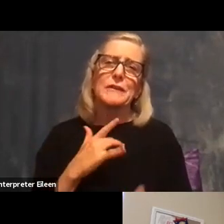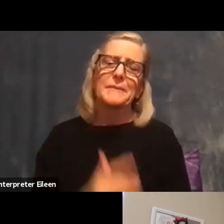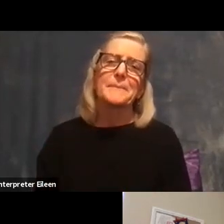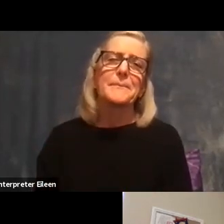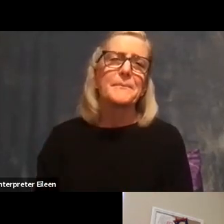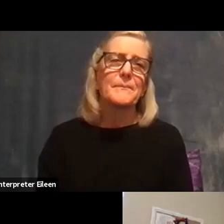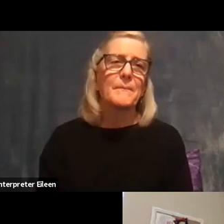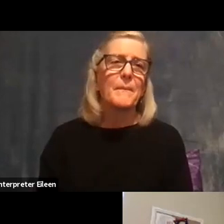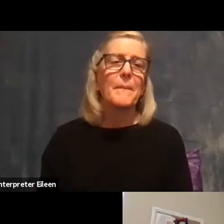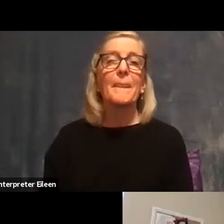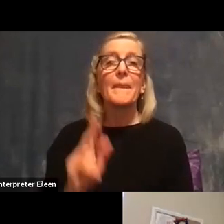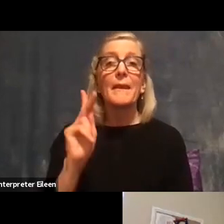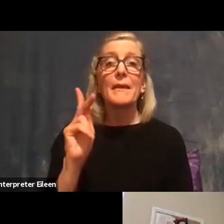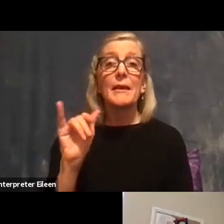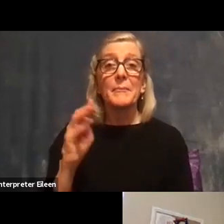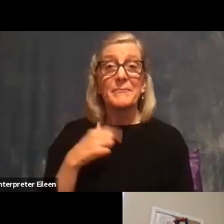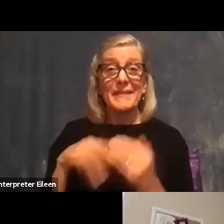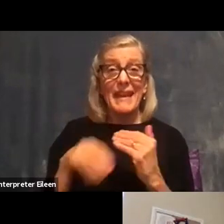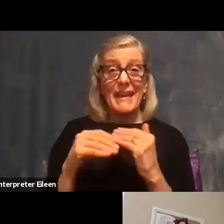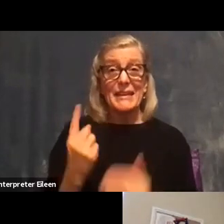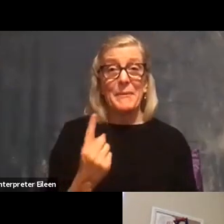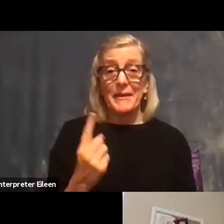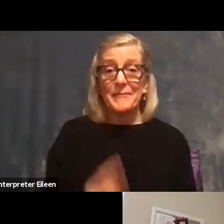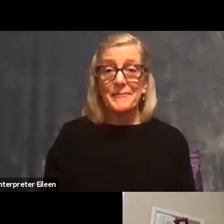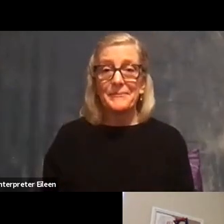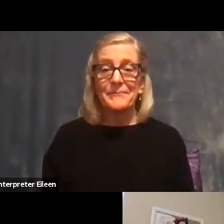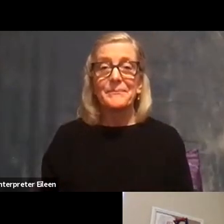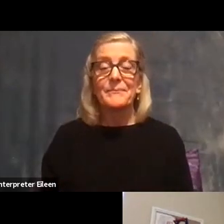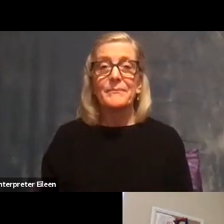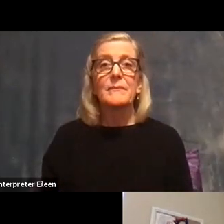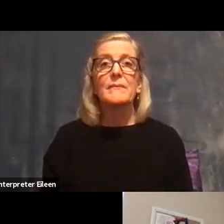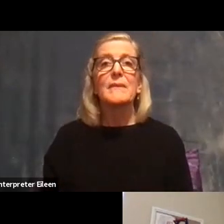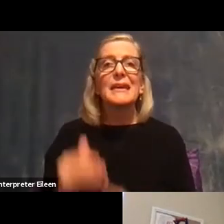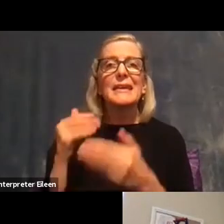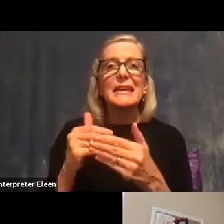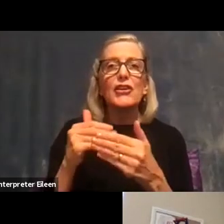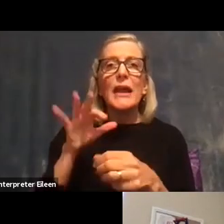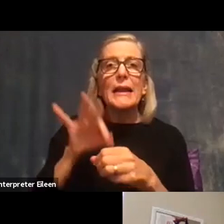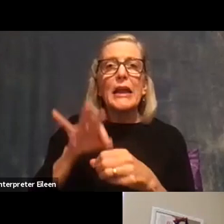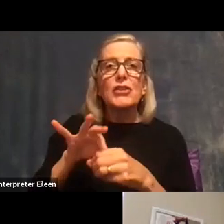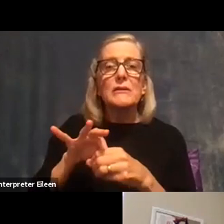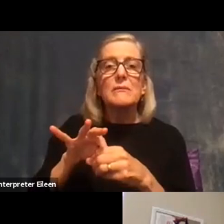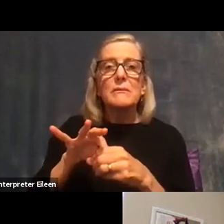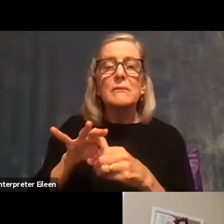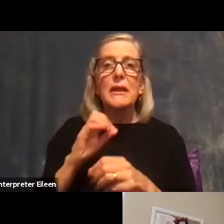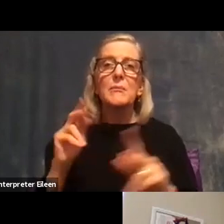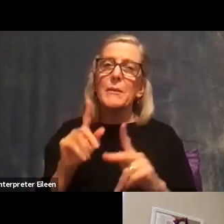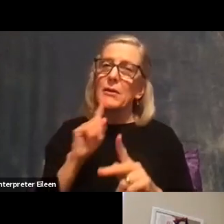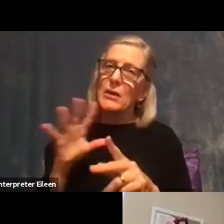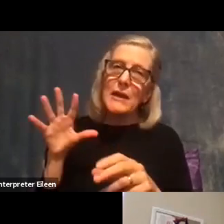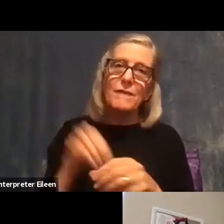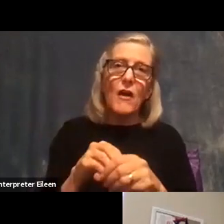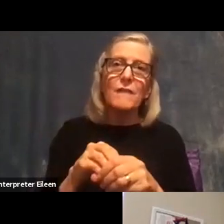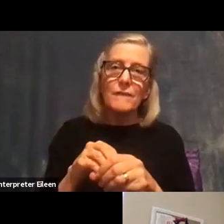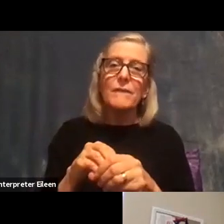If I could add just one little thing. When it's around election time and people are really engaged in the election, they